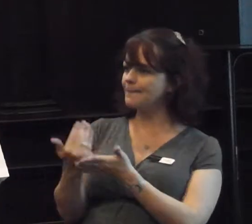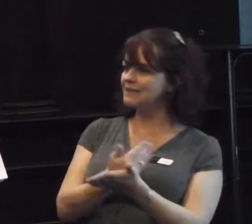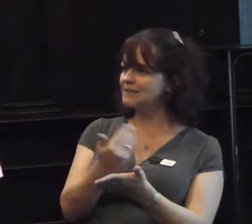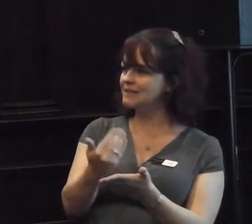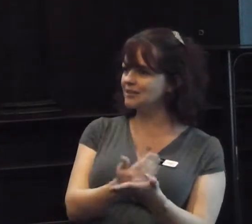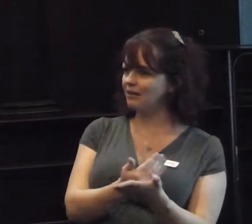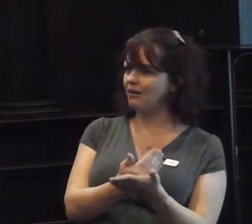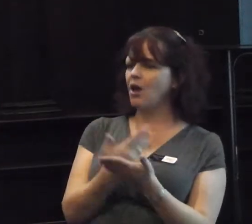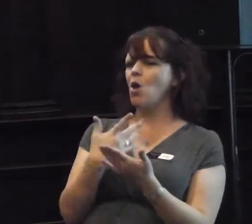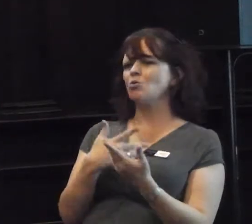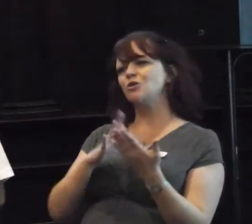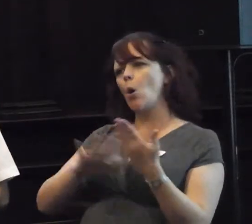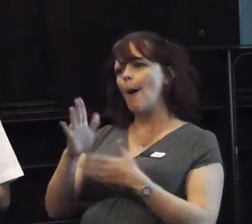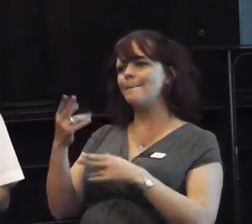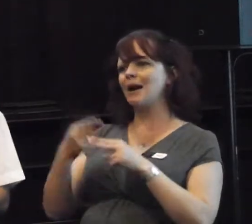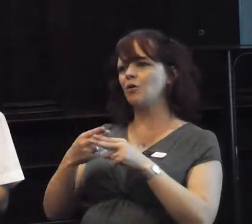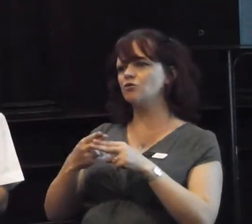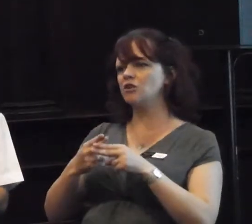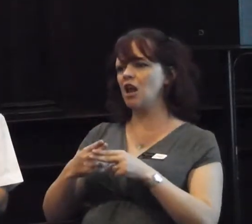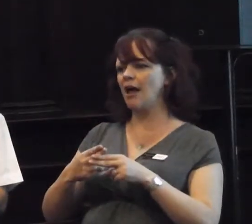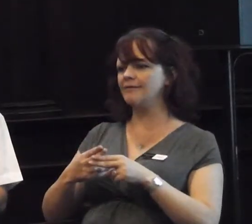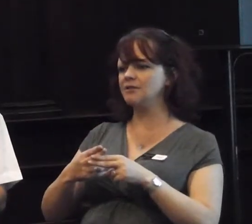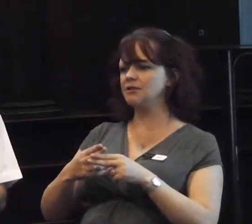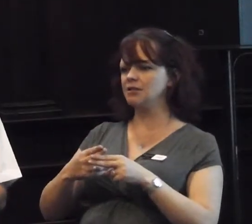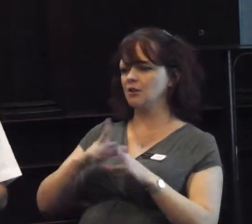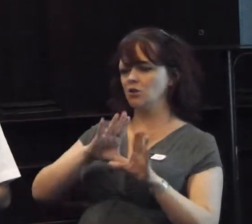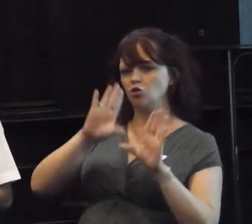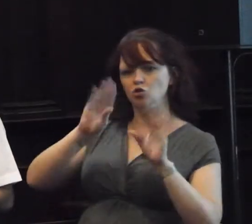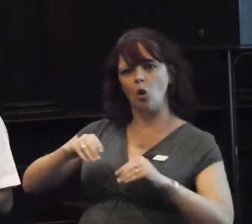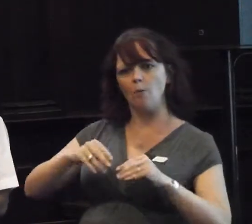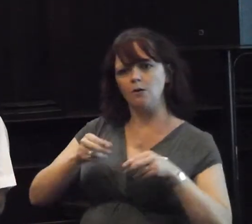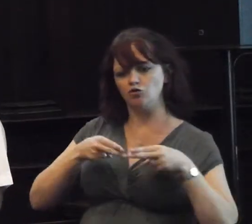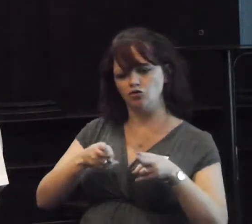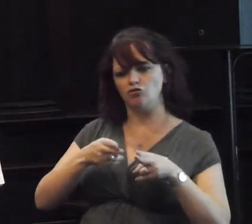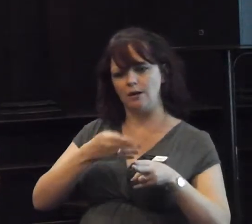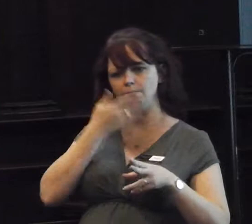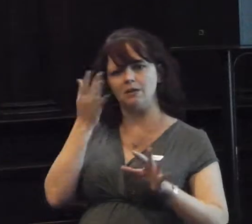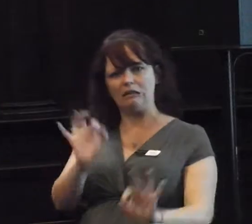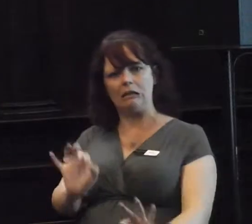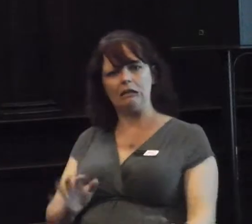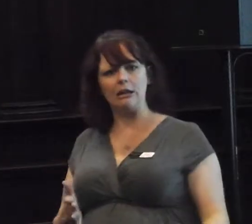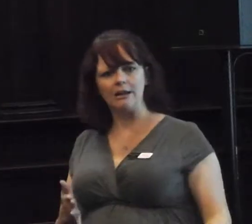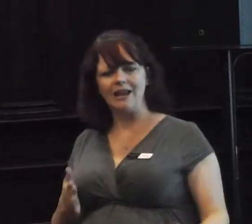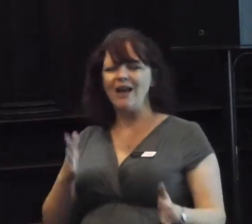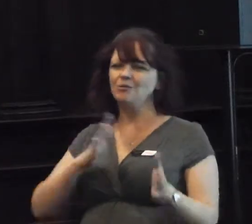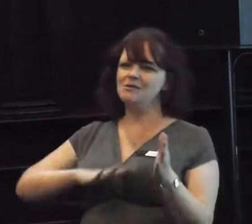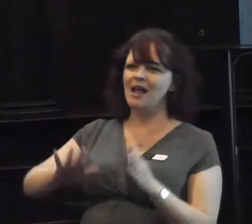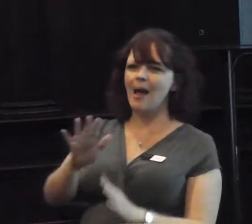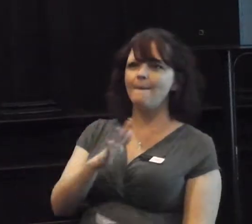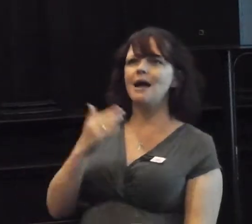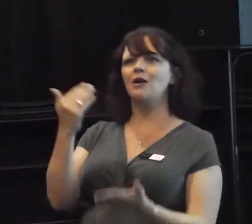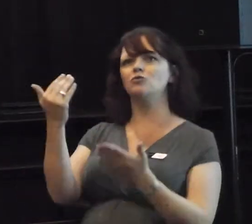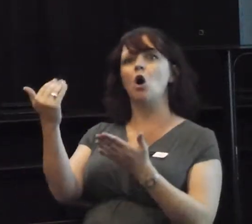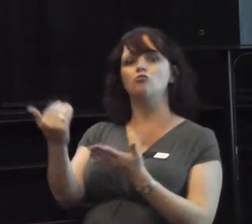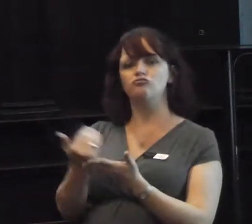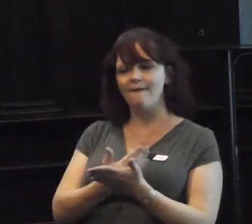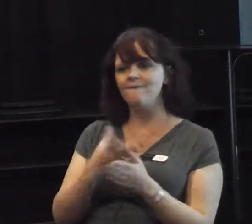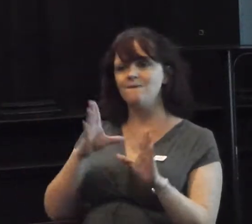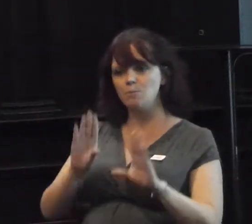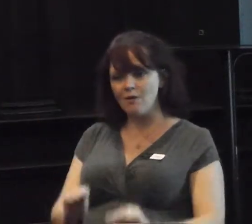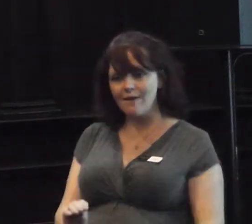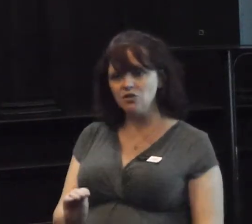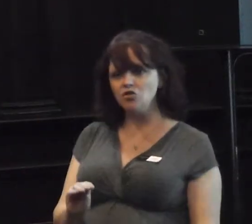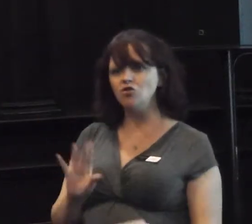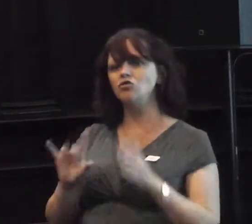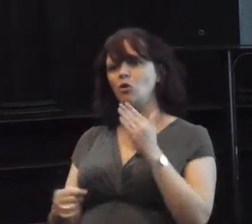getting the knife at the street. And I was trying to get the points across around enforcement, prevention, and more